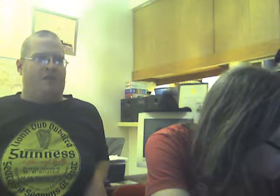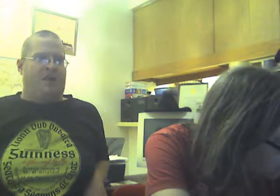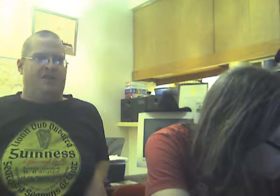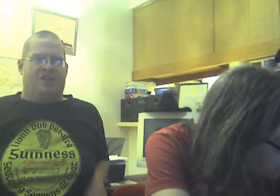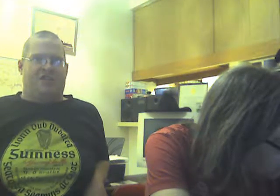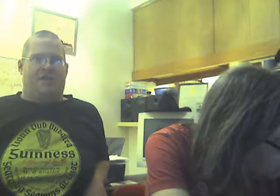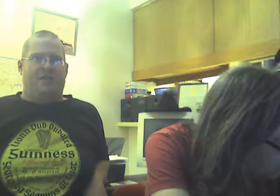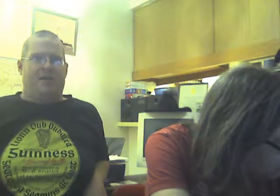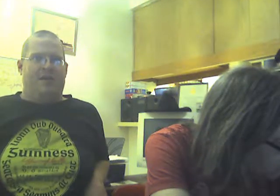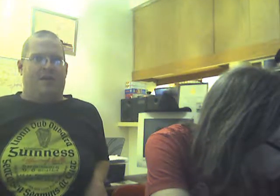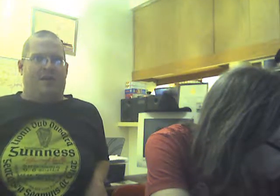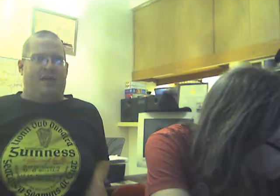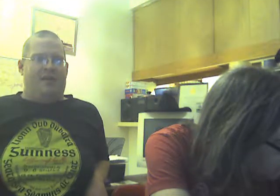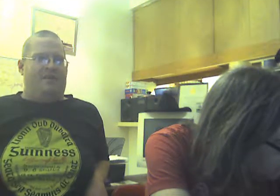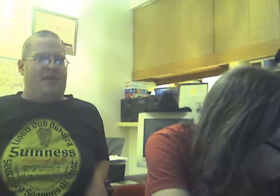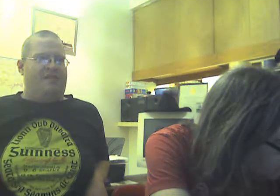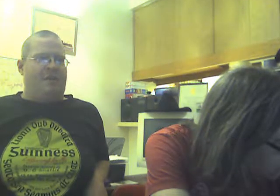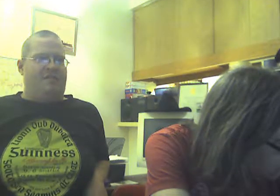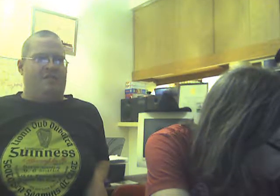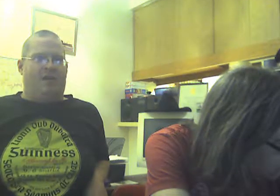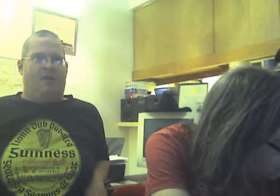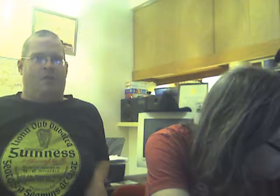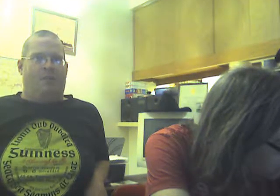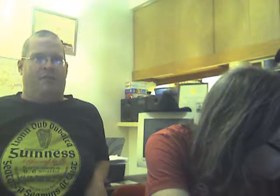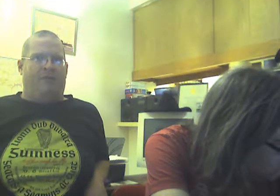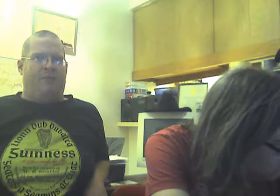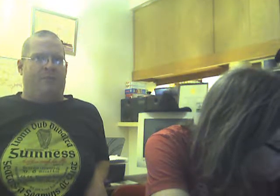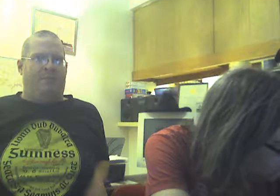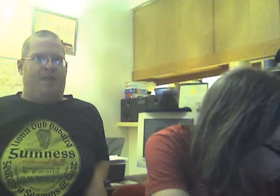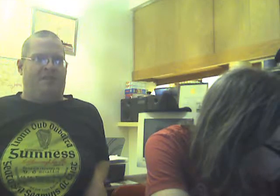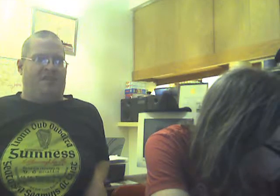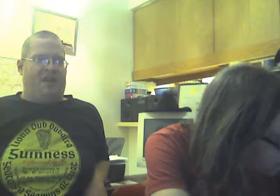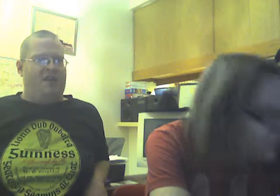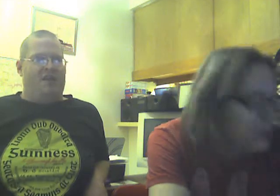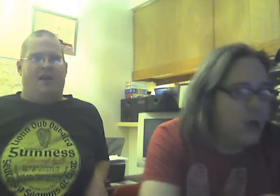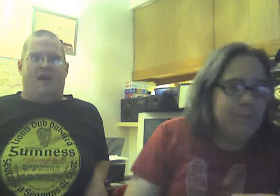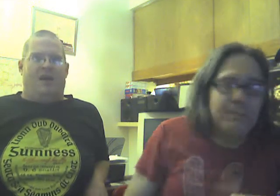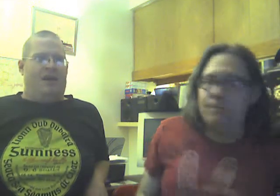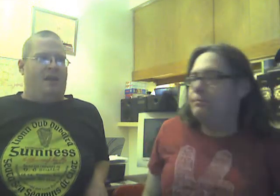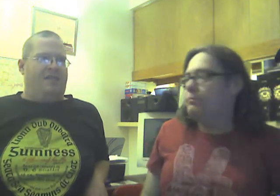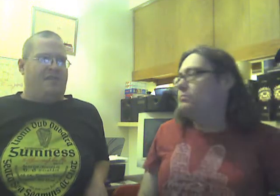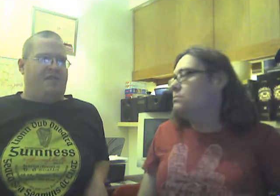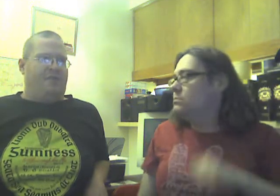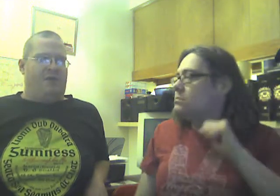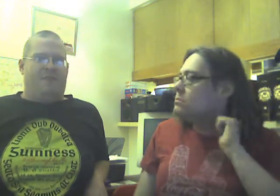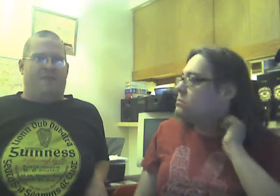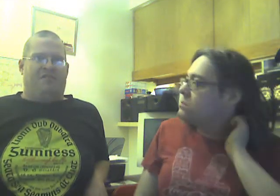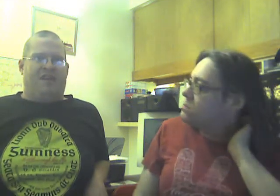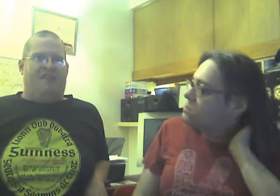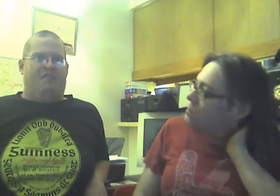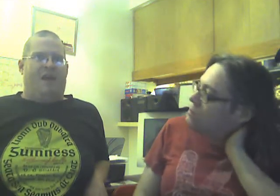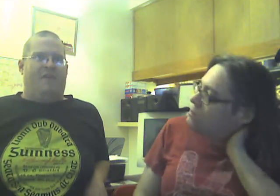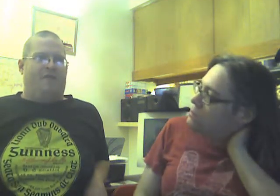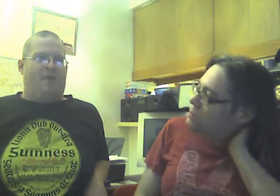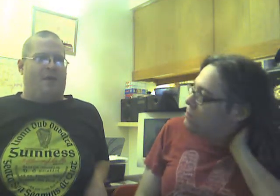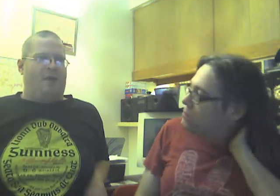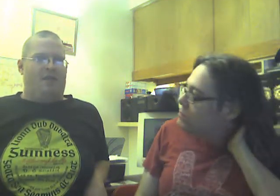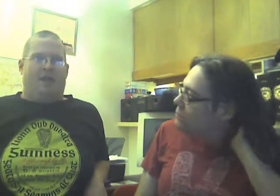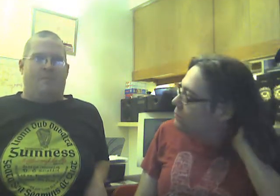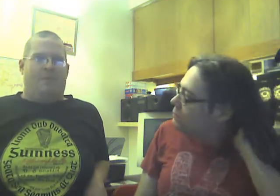relationship. That's absolutely horrible for them to be posting. It says if you have no sex drive for your partner anymore,